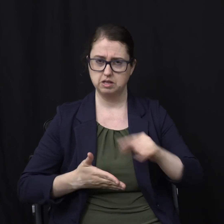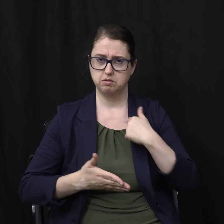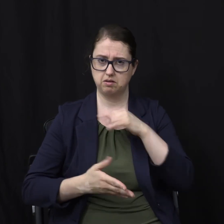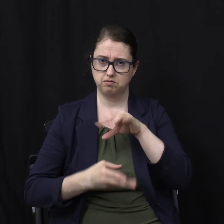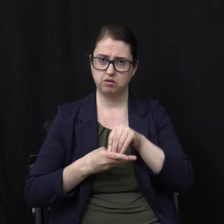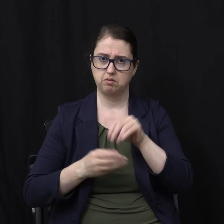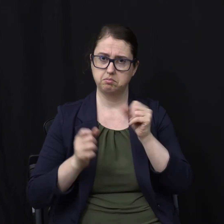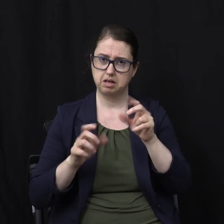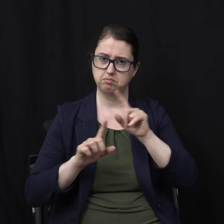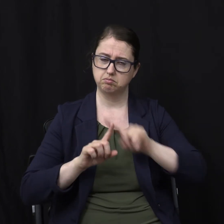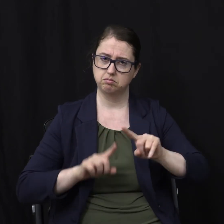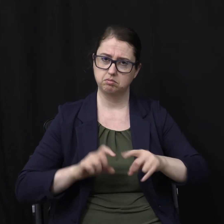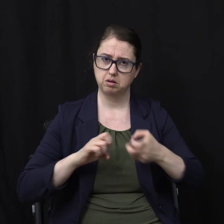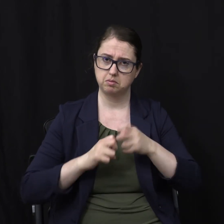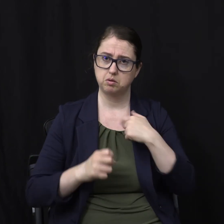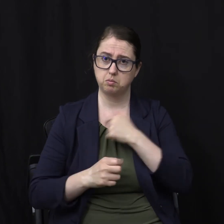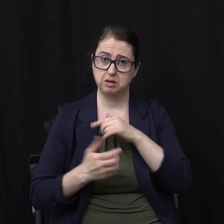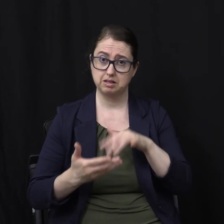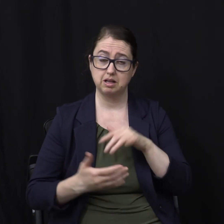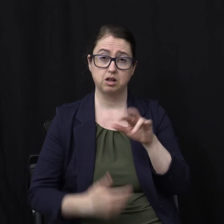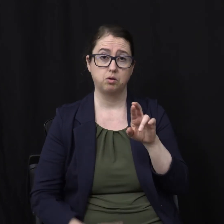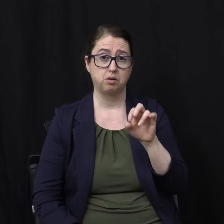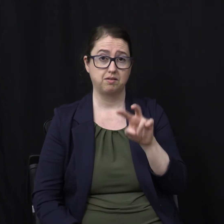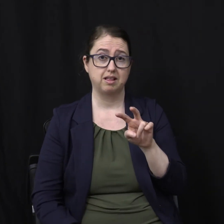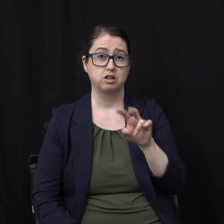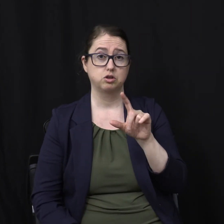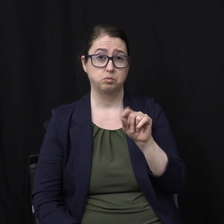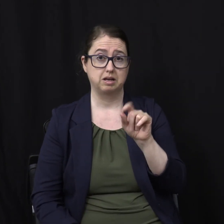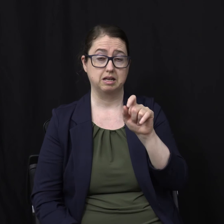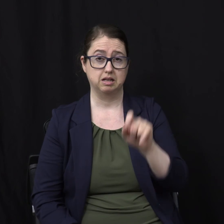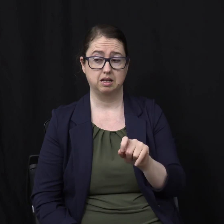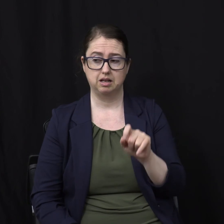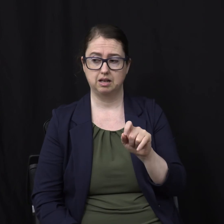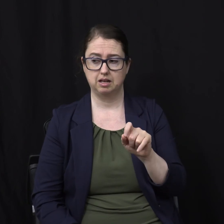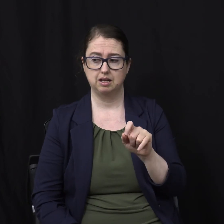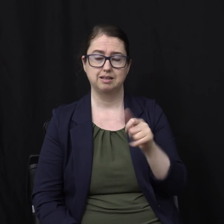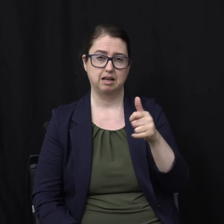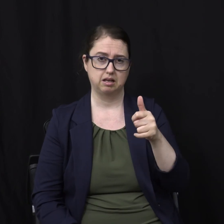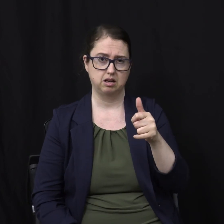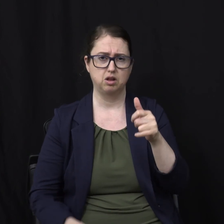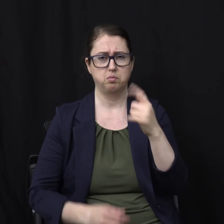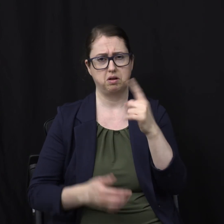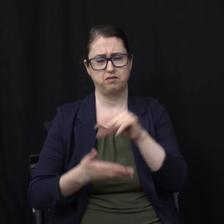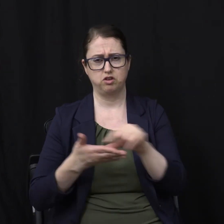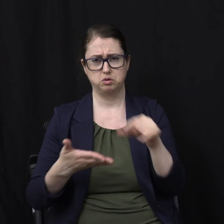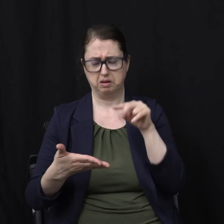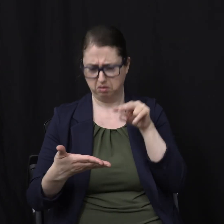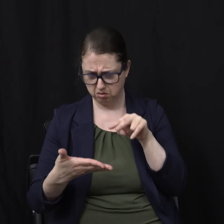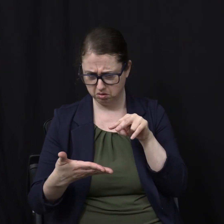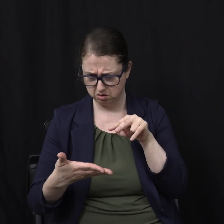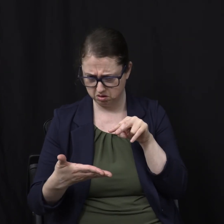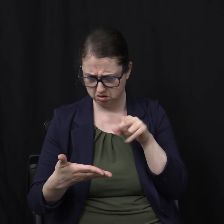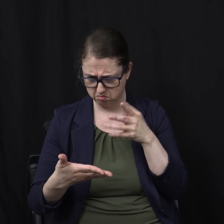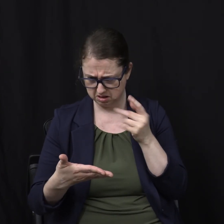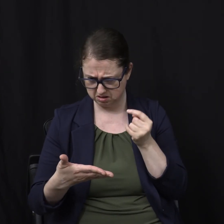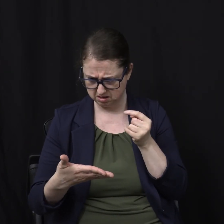issues That we're studying Revelation 20 Verse 10 Uses this word forever And at first You kind of hit the brakes And you go Hold on What does this mean?